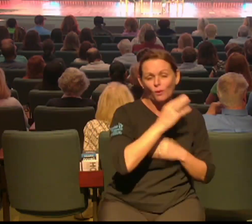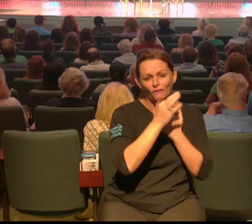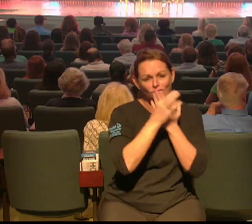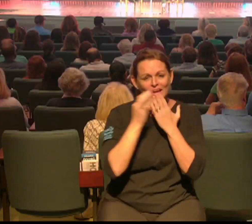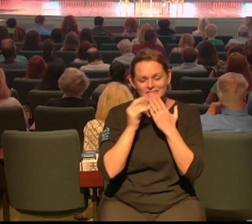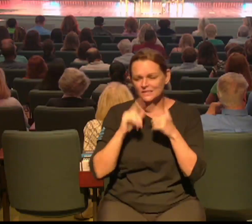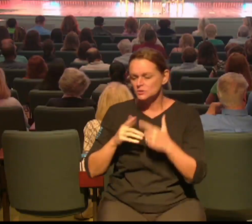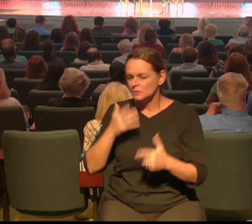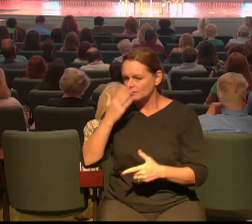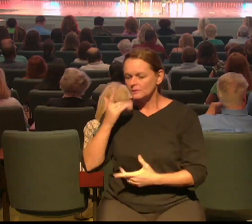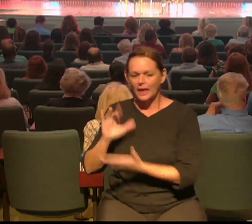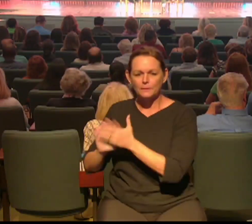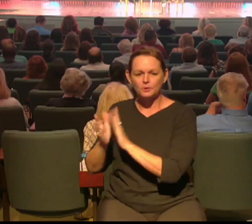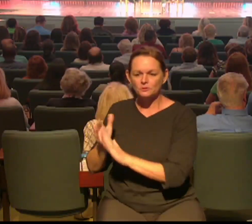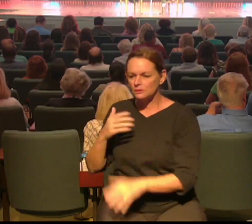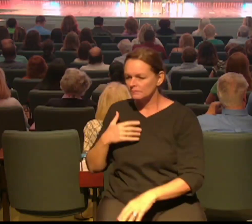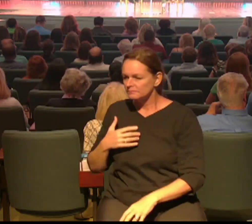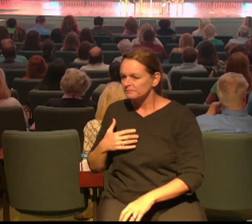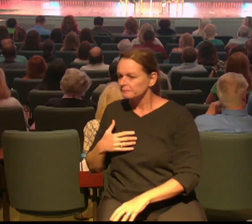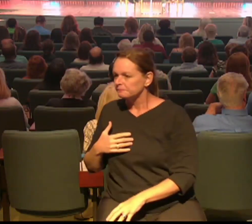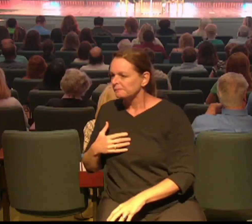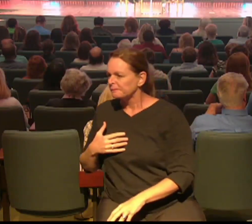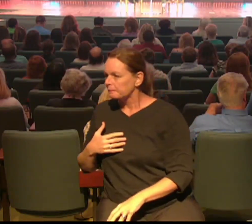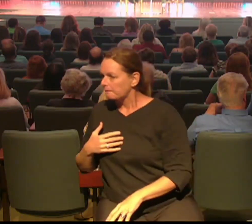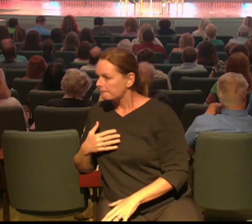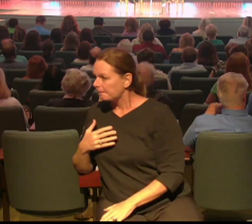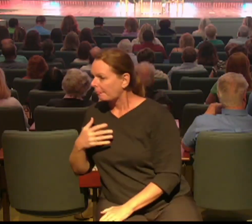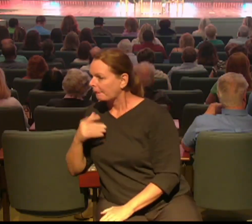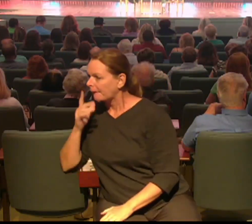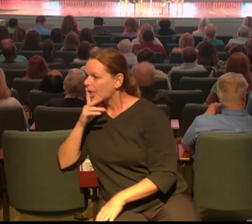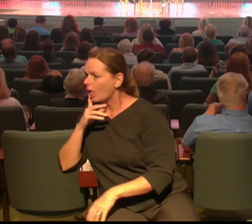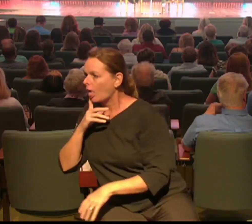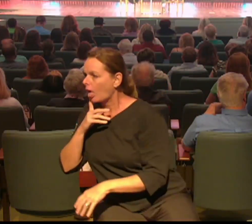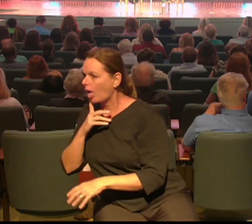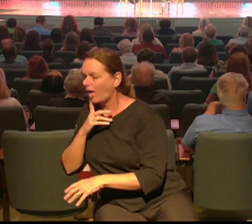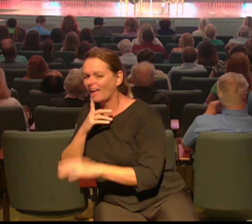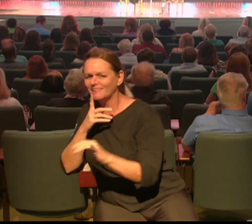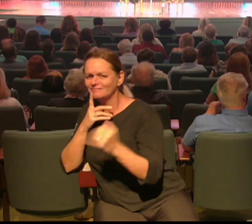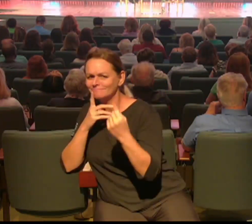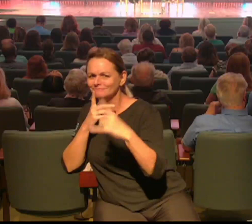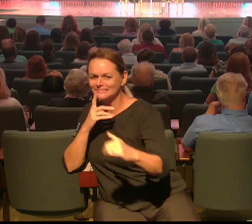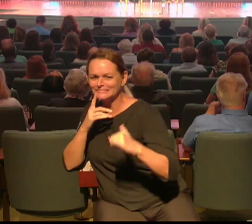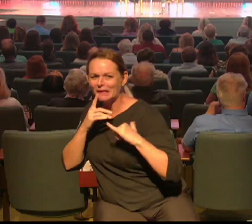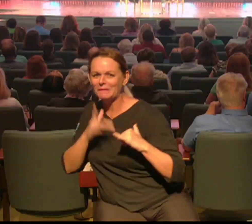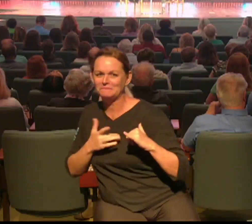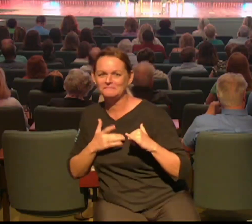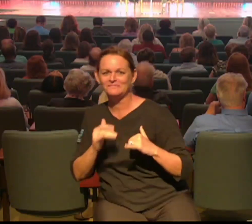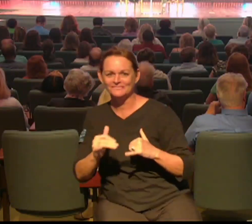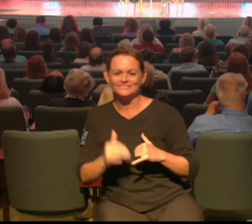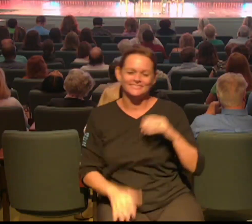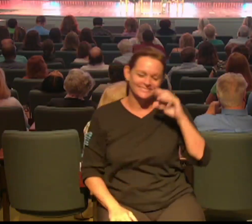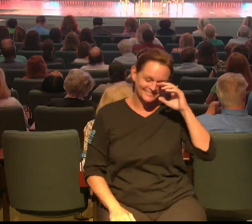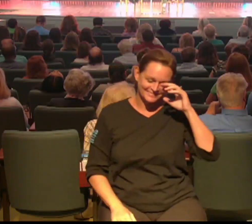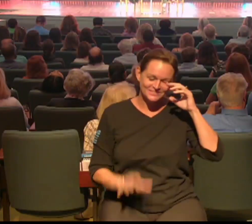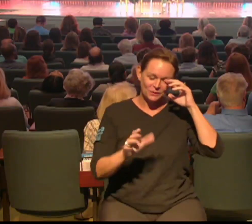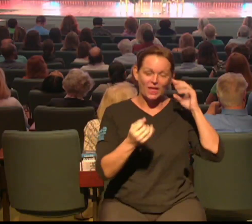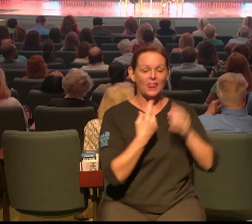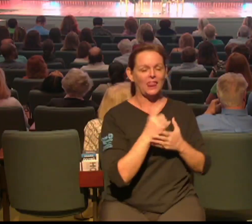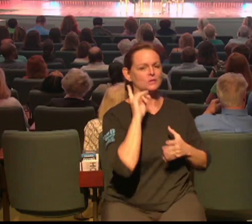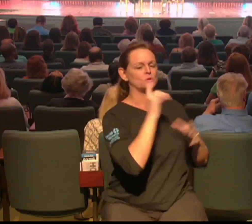But let that pain just push you to prayer and we know that God's going to do some great things. Yeah, so good. And then last week, you talked to us about that people